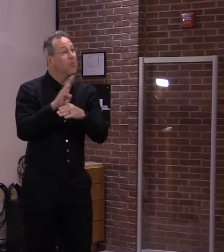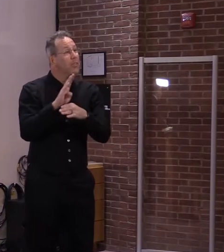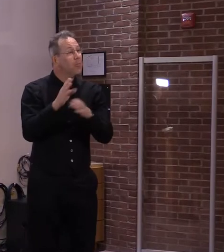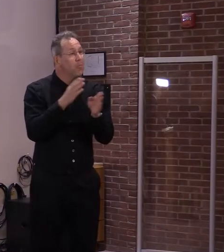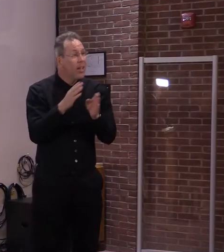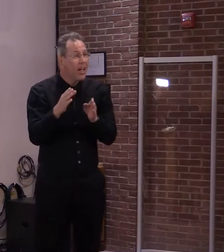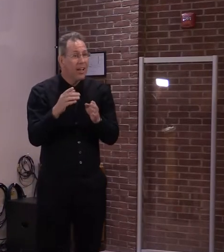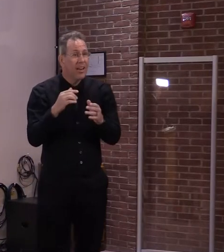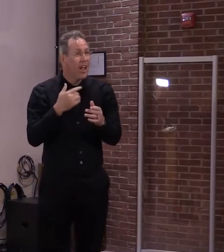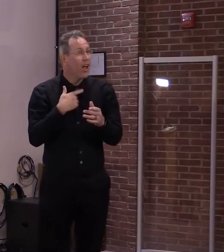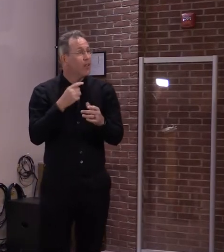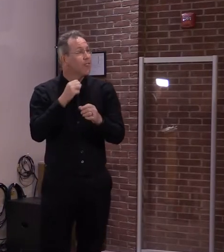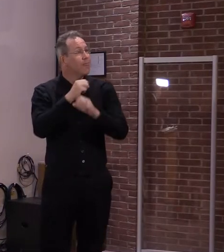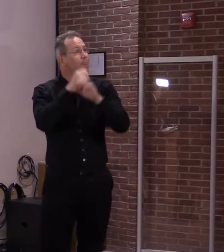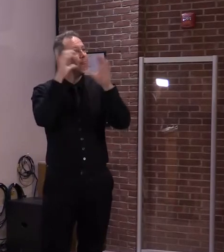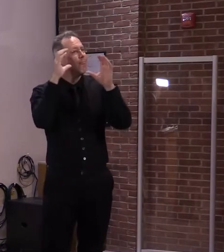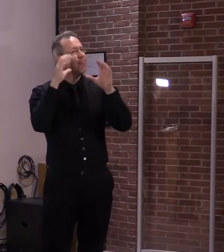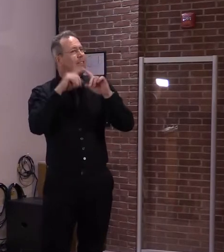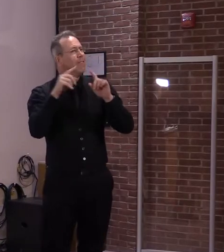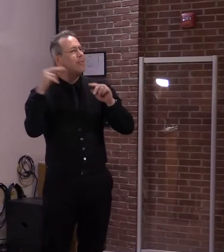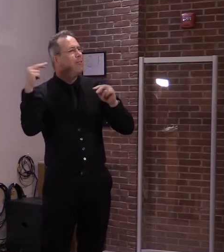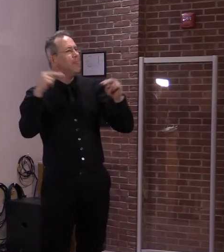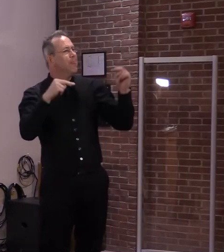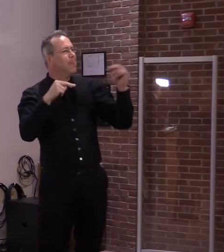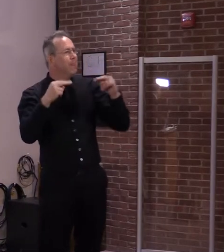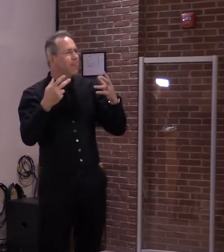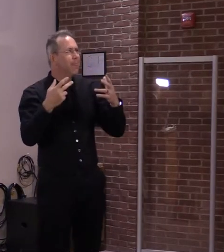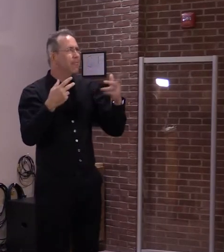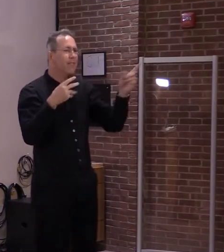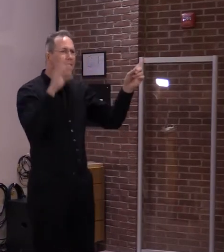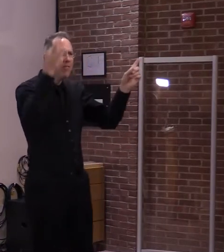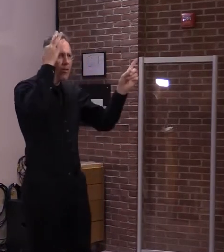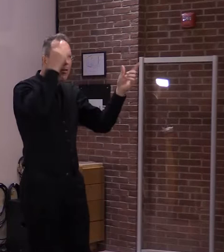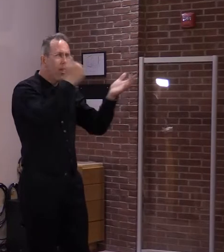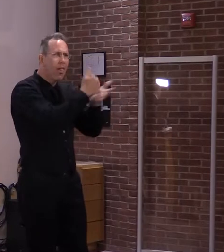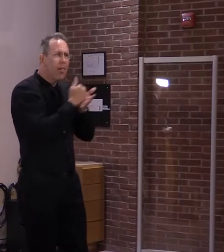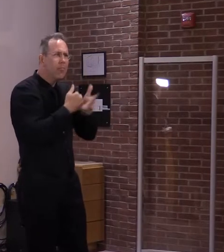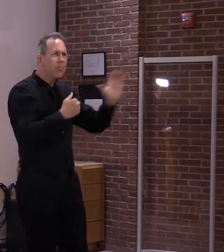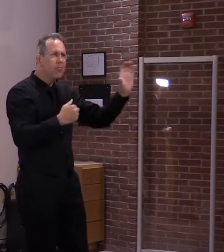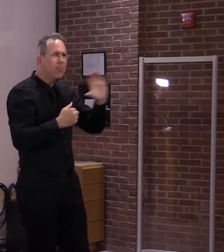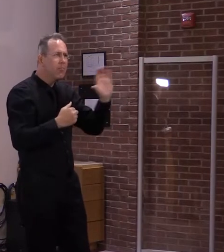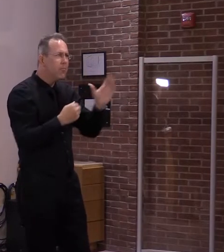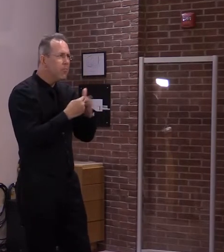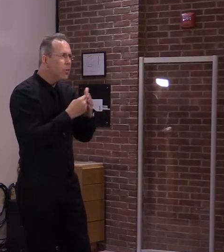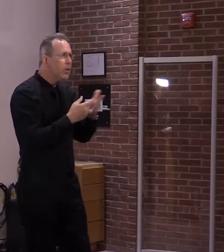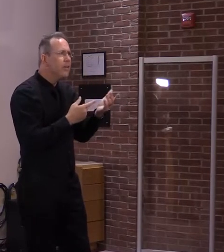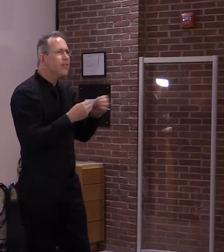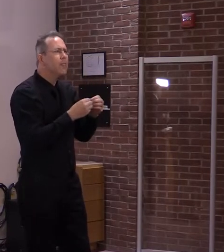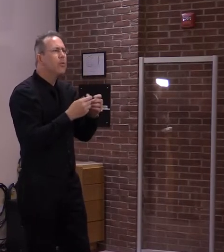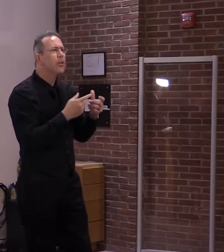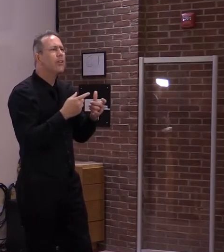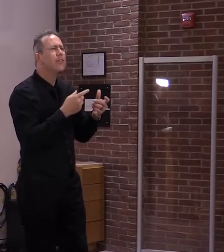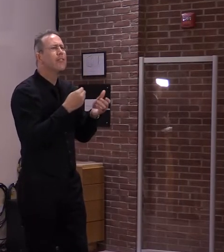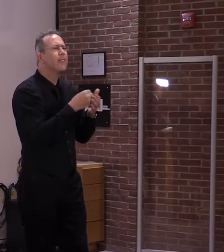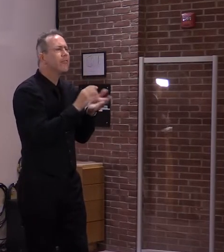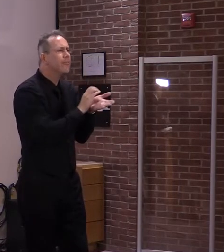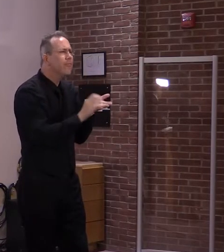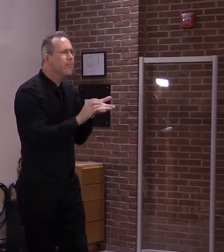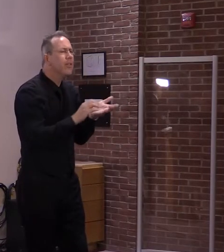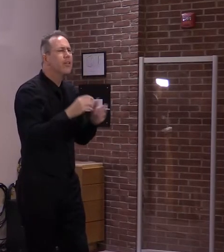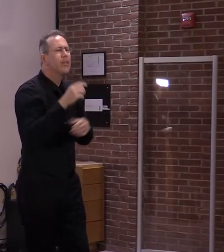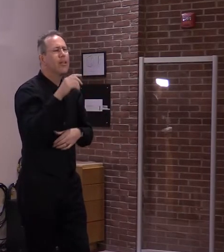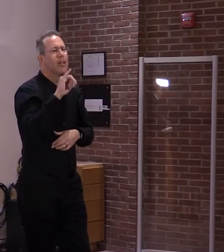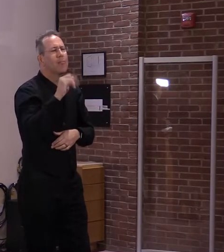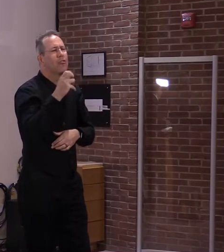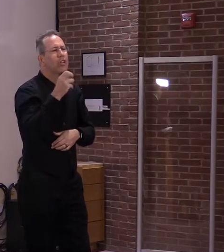government to increase our refugee program or tripling our refugee program. So there are a number of strategies that